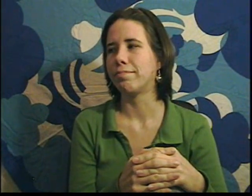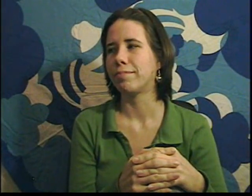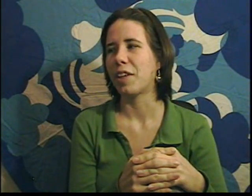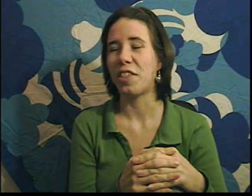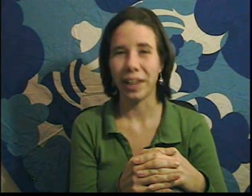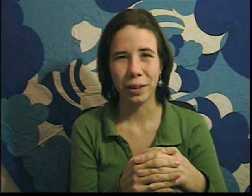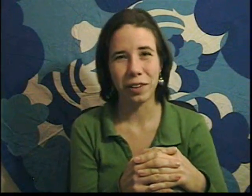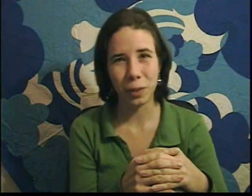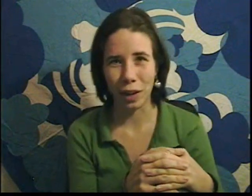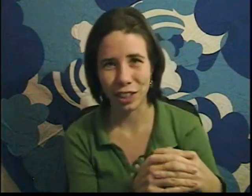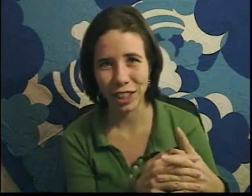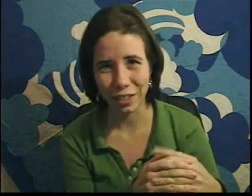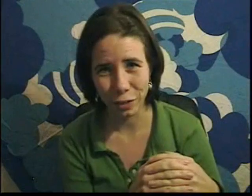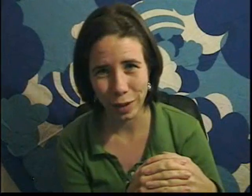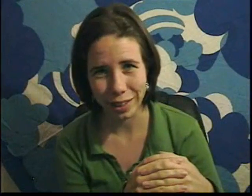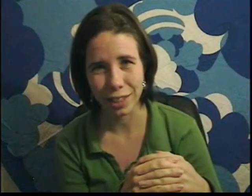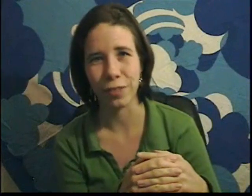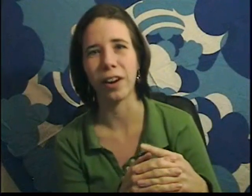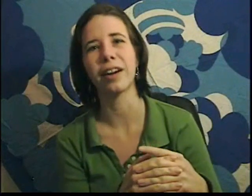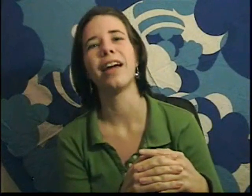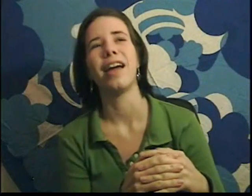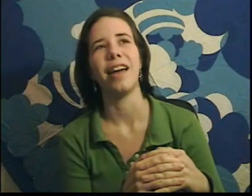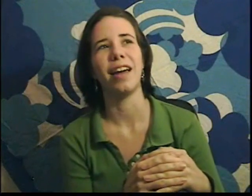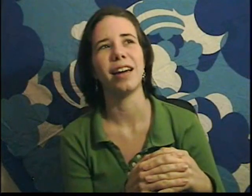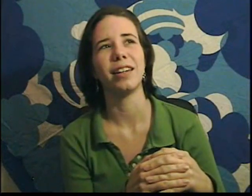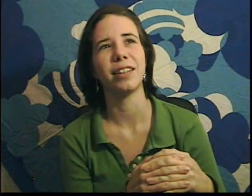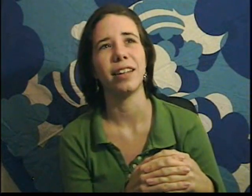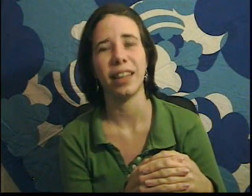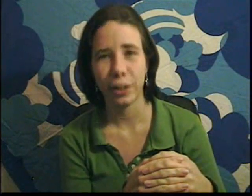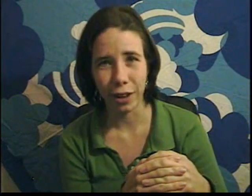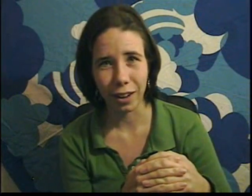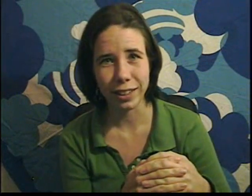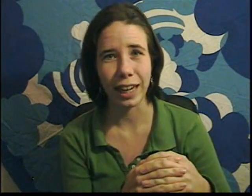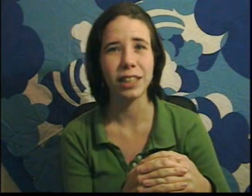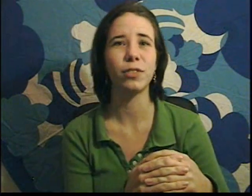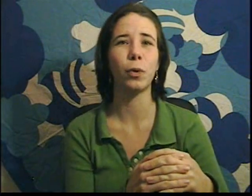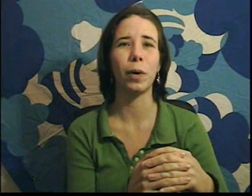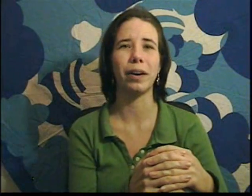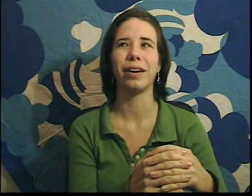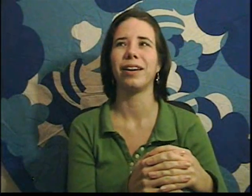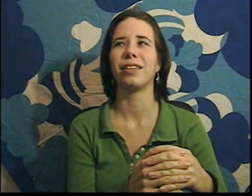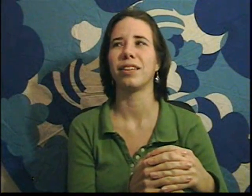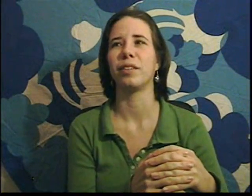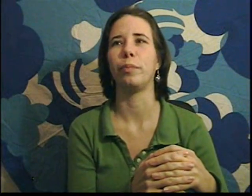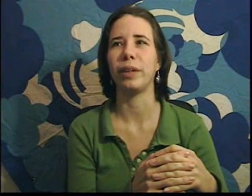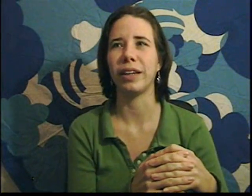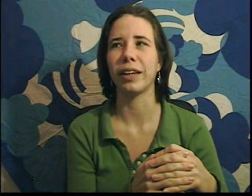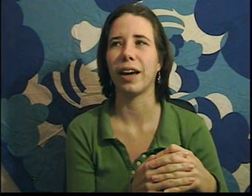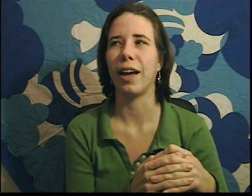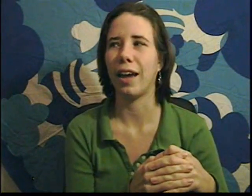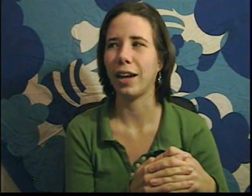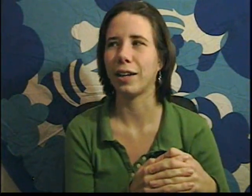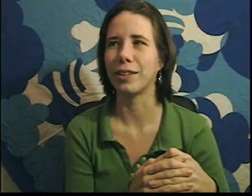And thank you all for watching if you've made it this far. And thank you to Hardcase for being a